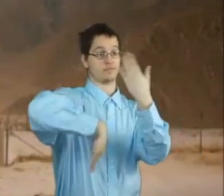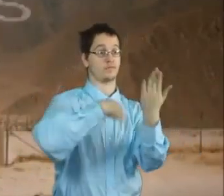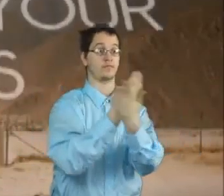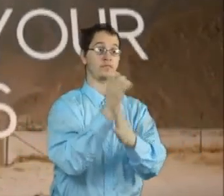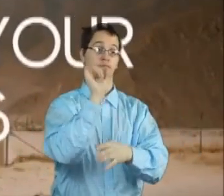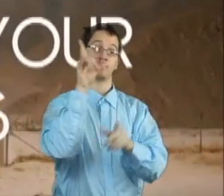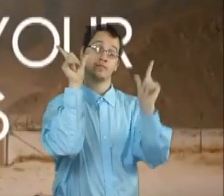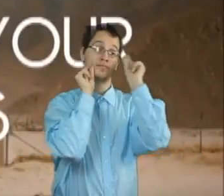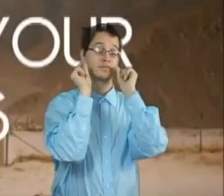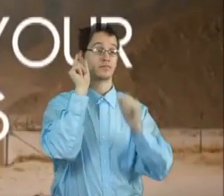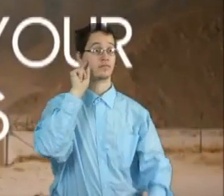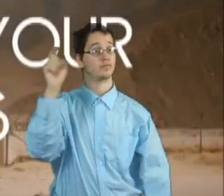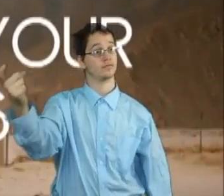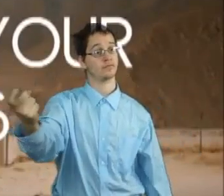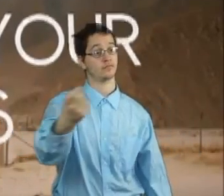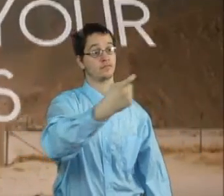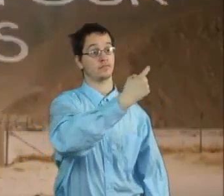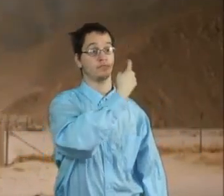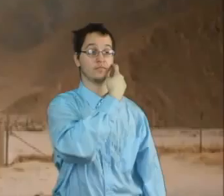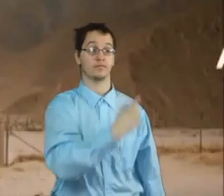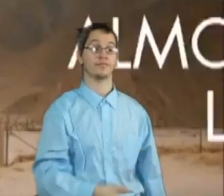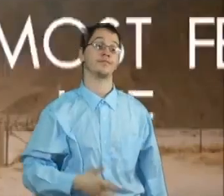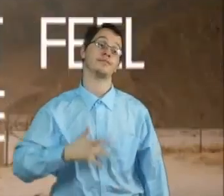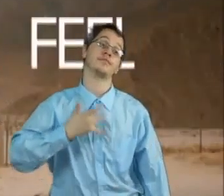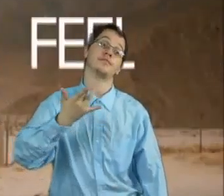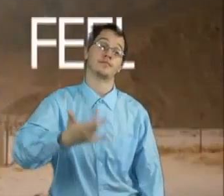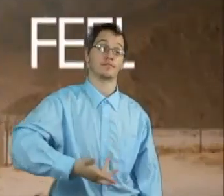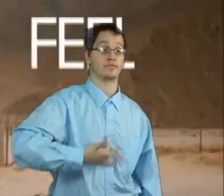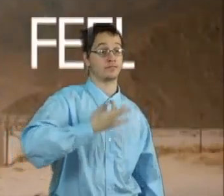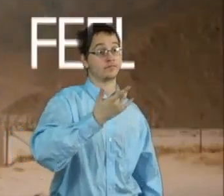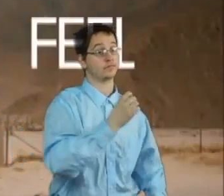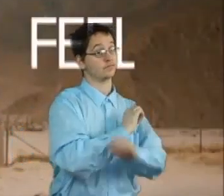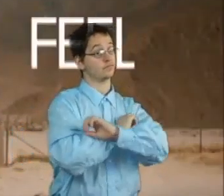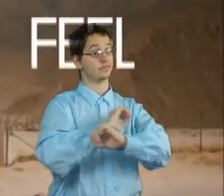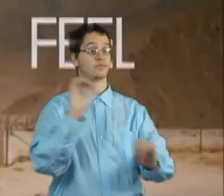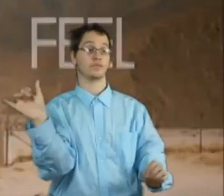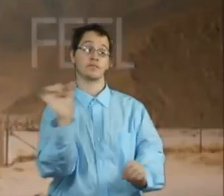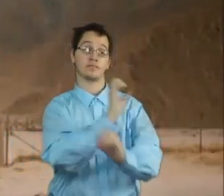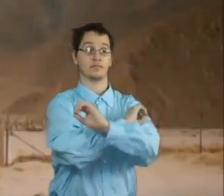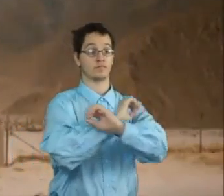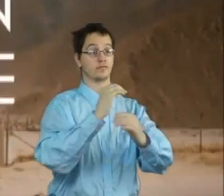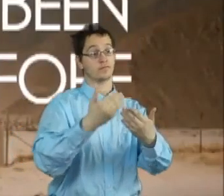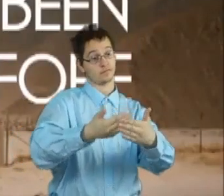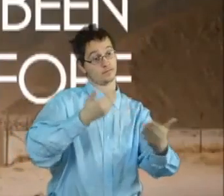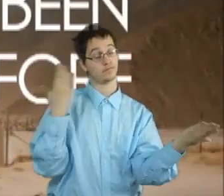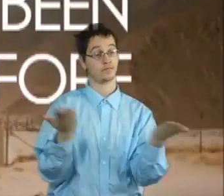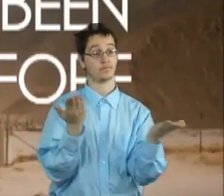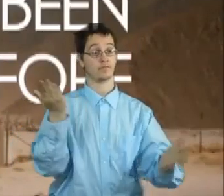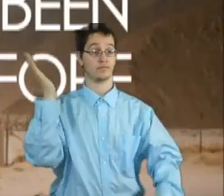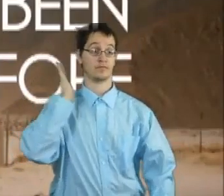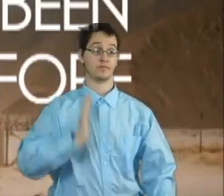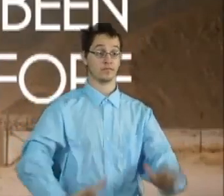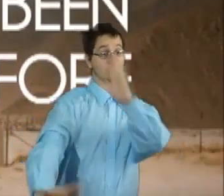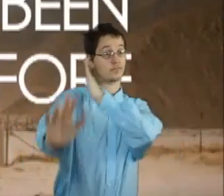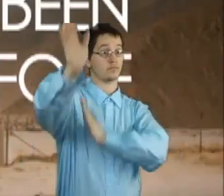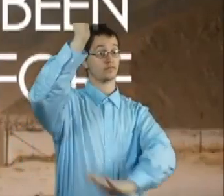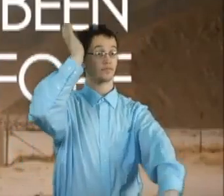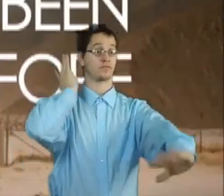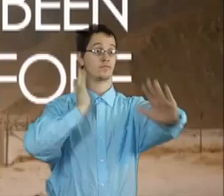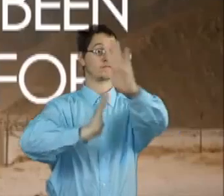all? And if you close your eyes Does it almost feel like you've been here before?